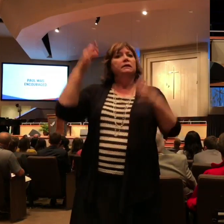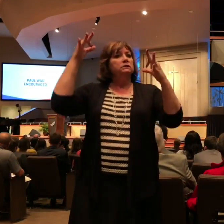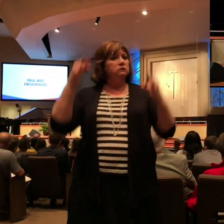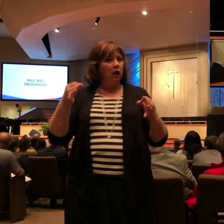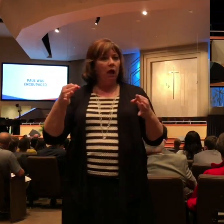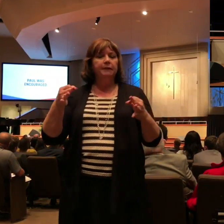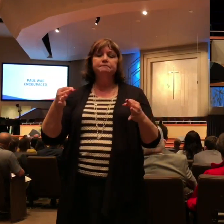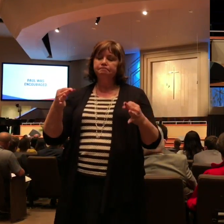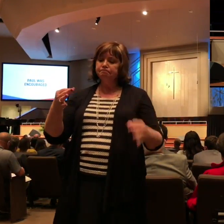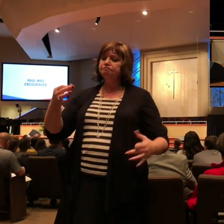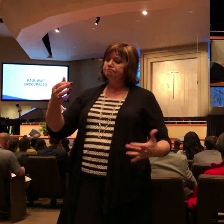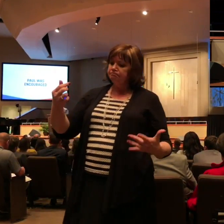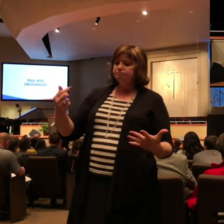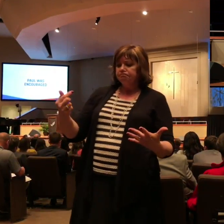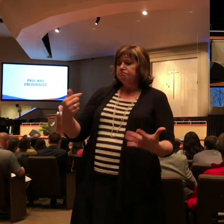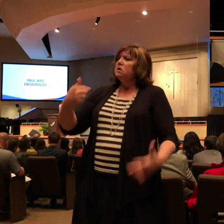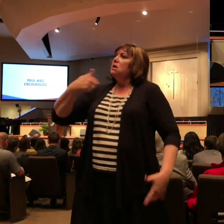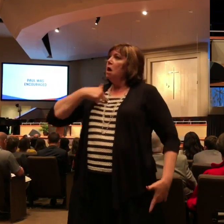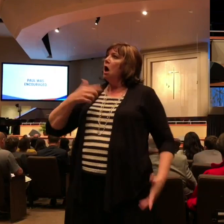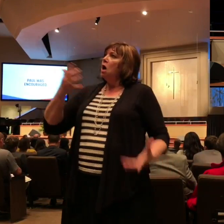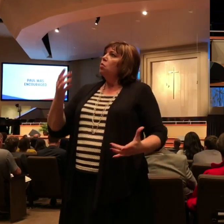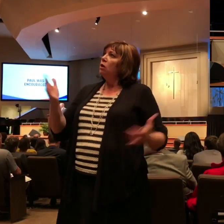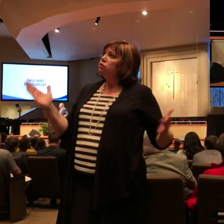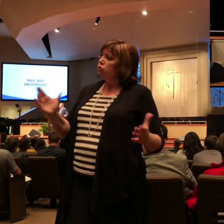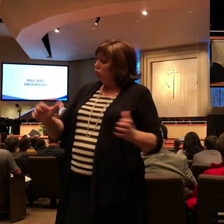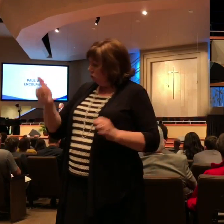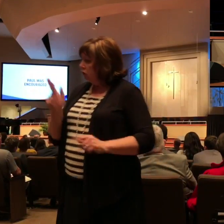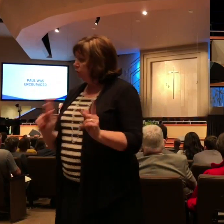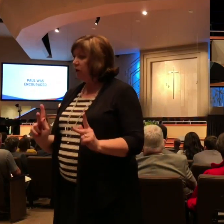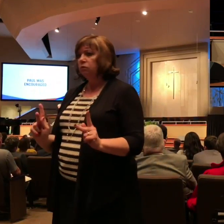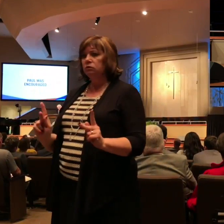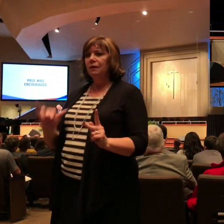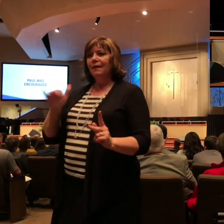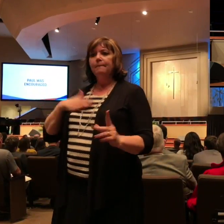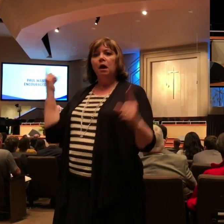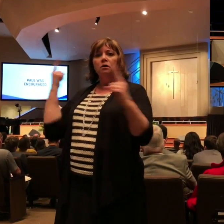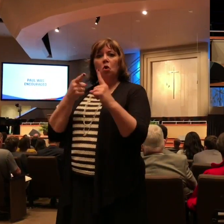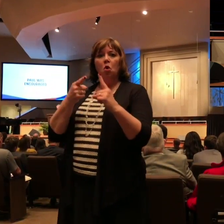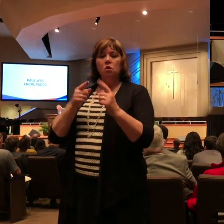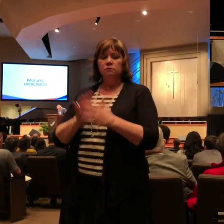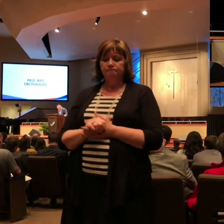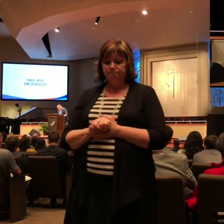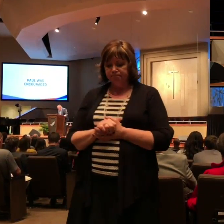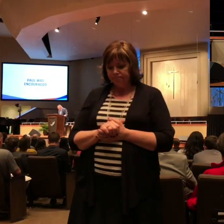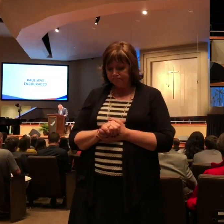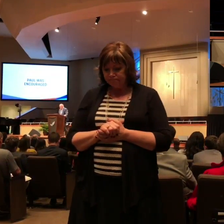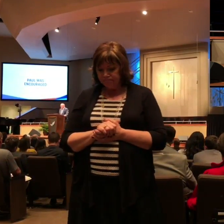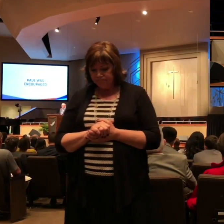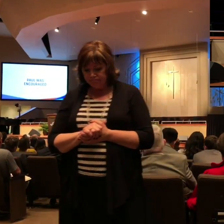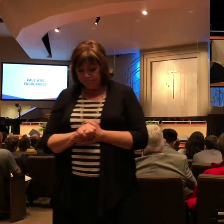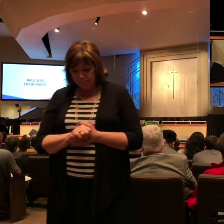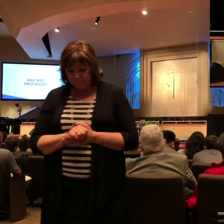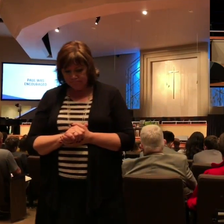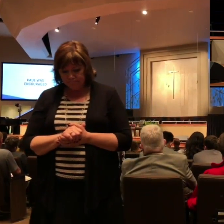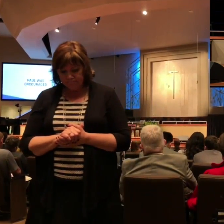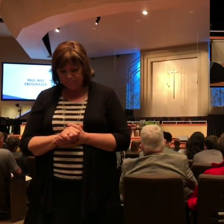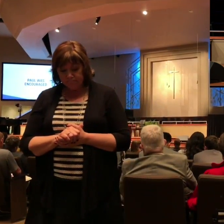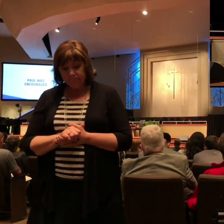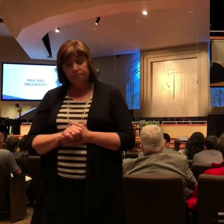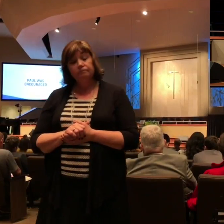they want to encourage others. I love our pastor. I so appreciated his message on Sunday